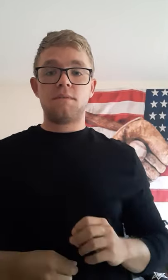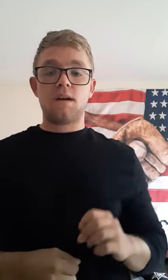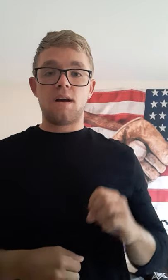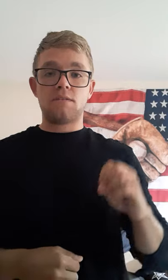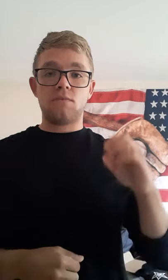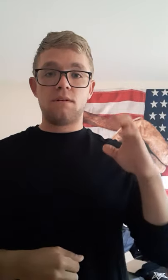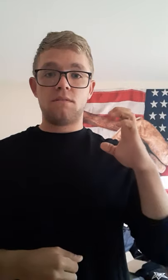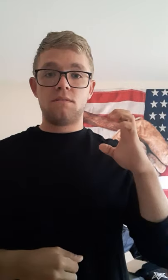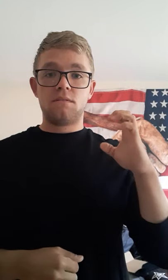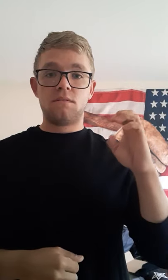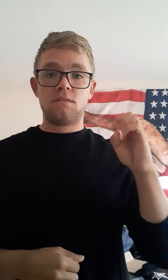Cogswell,